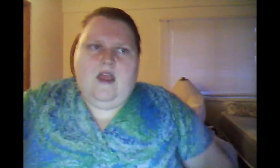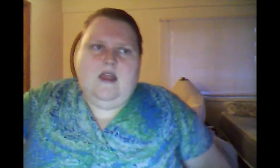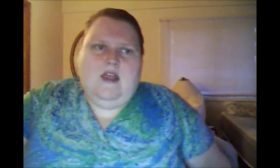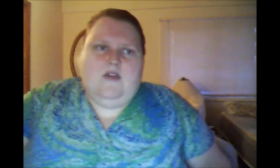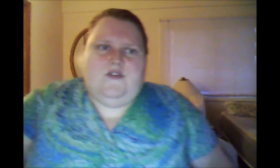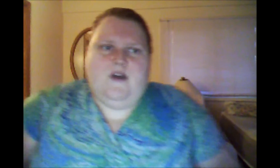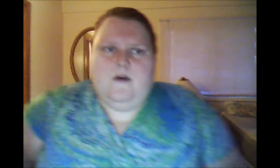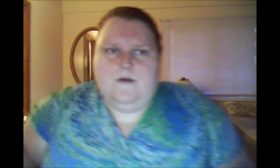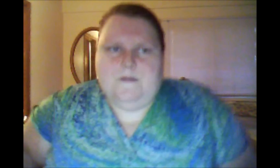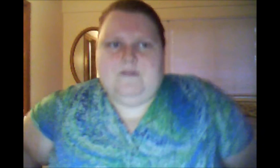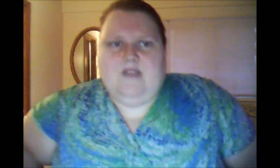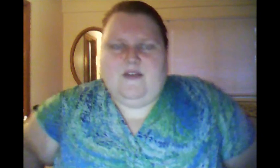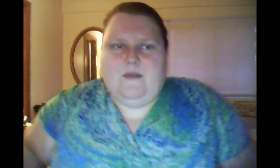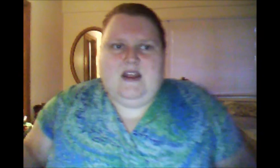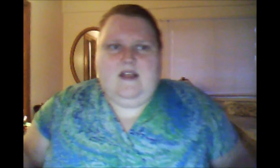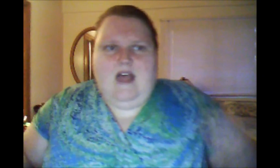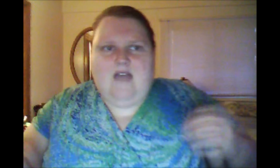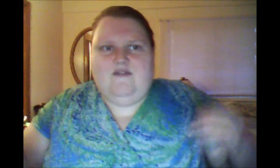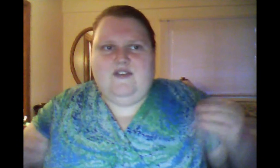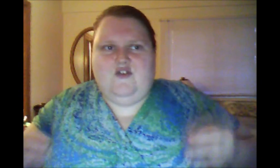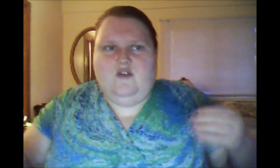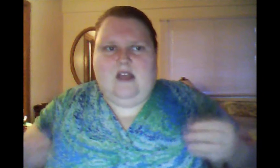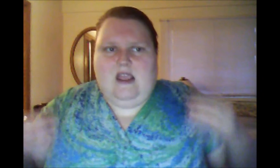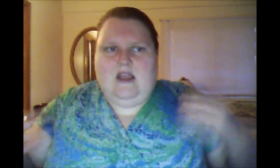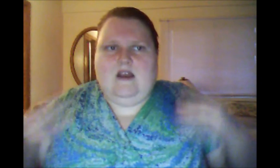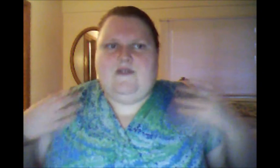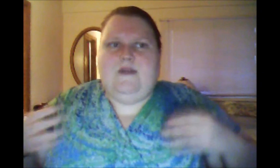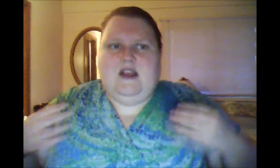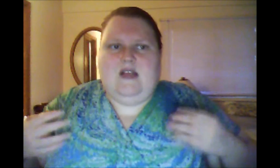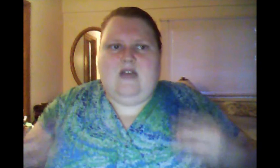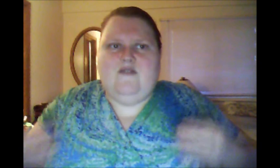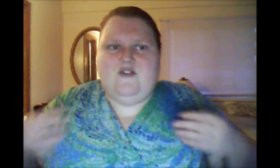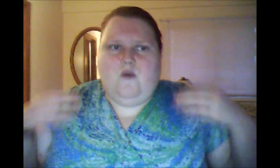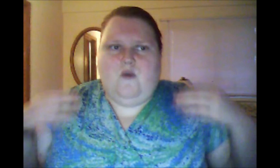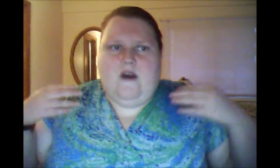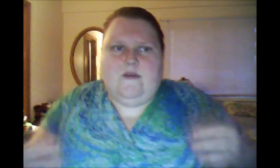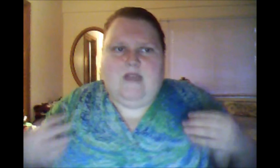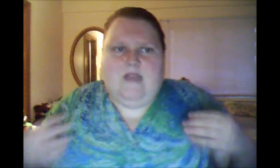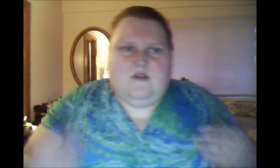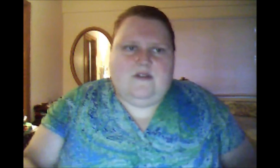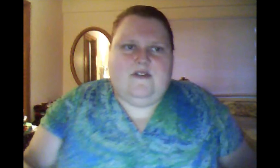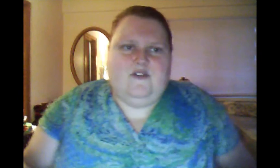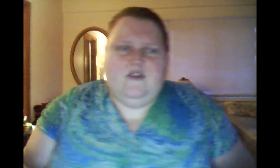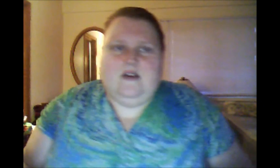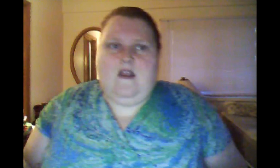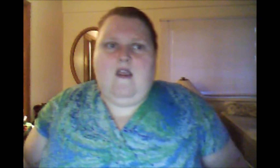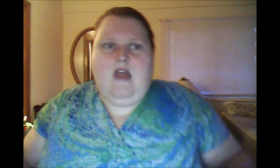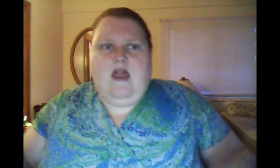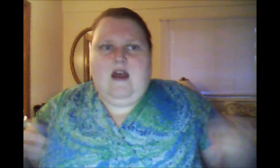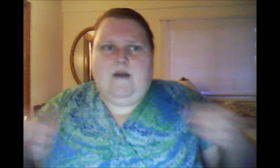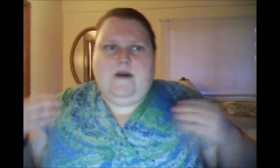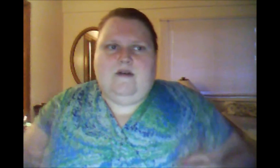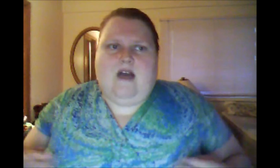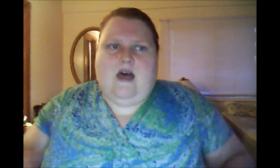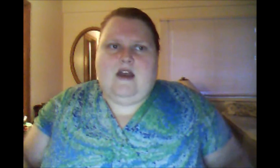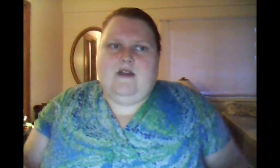So, as many lives as you need. As many lives as you want to make your decision about goddess.